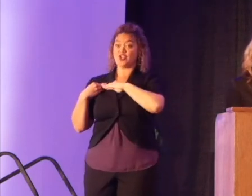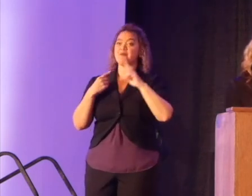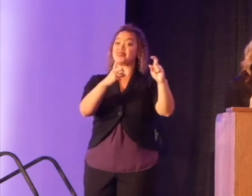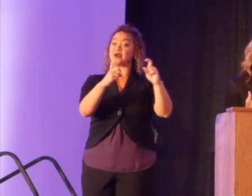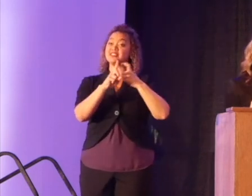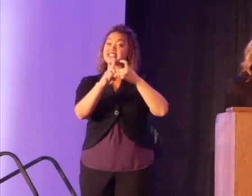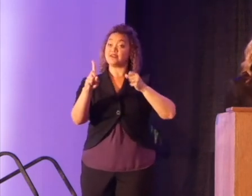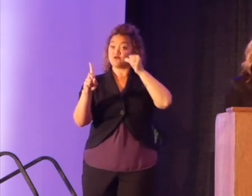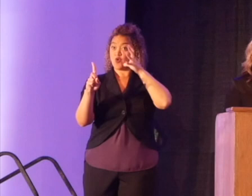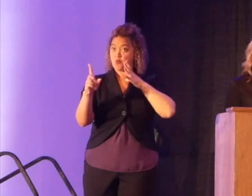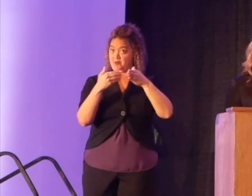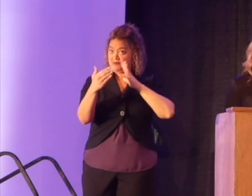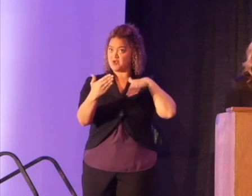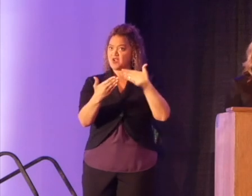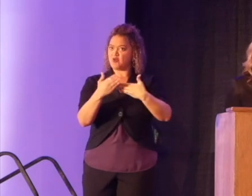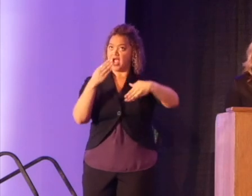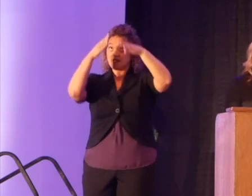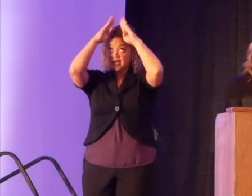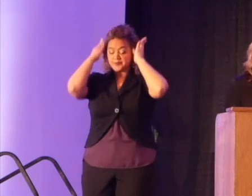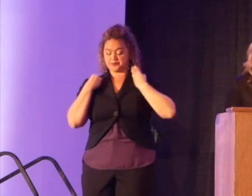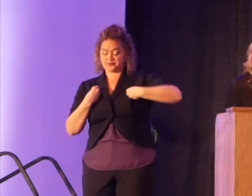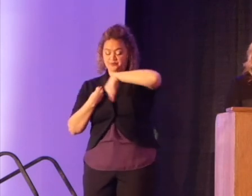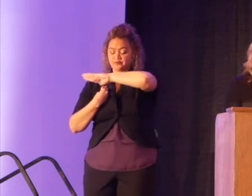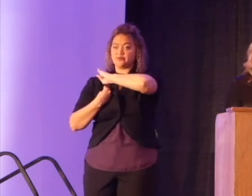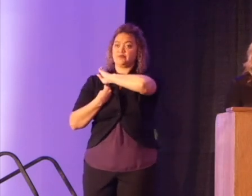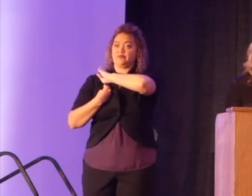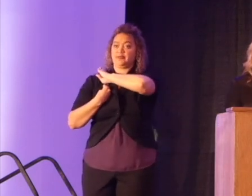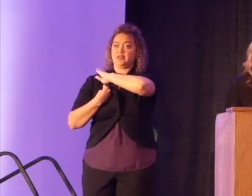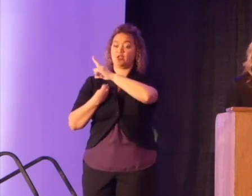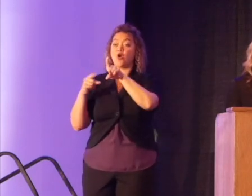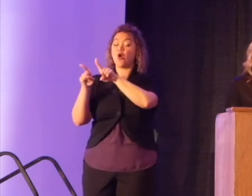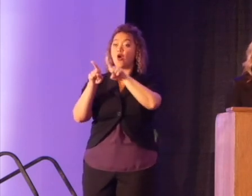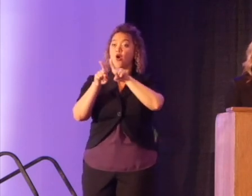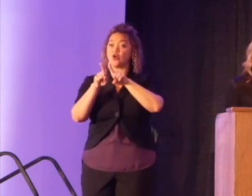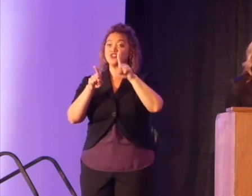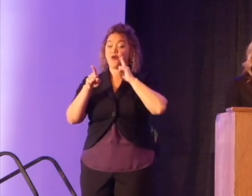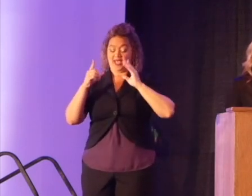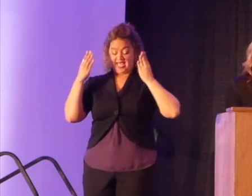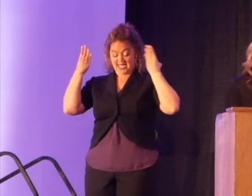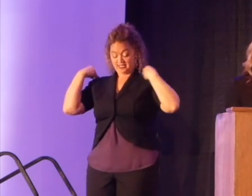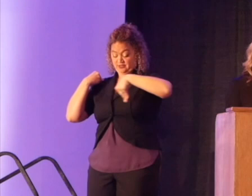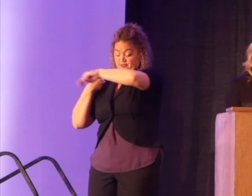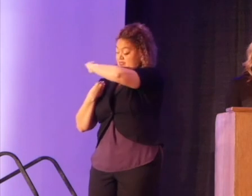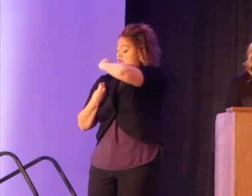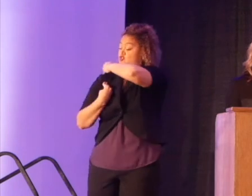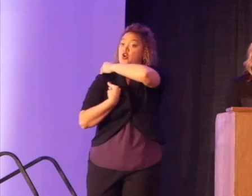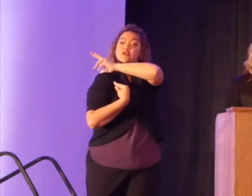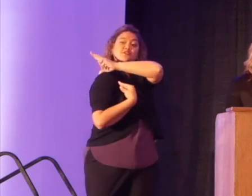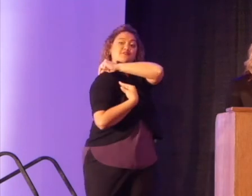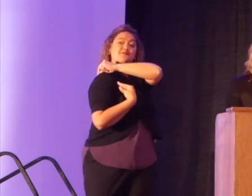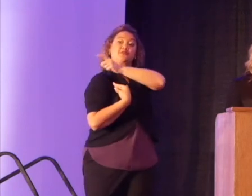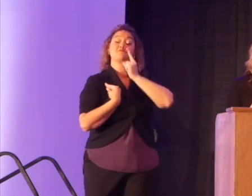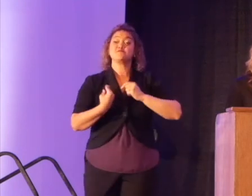by one of the women when I arrived. Fastened to my back in an oversized scarf, my